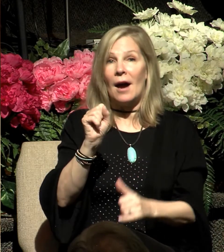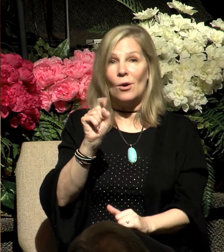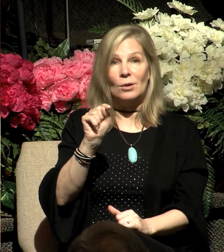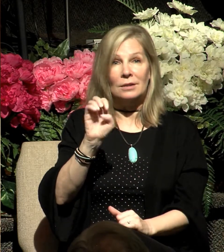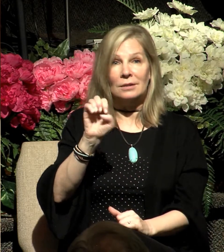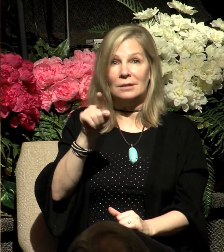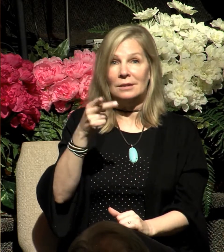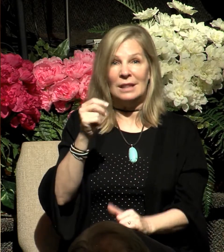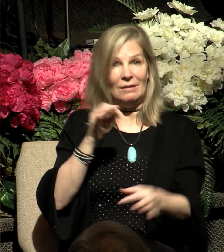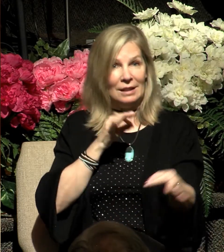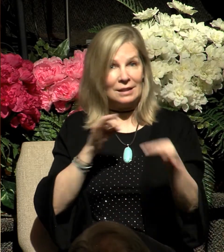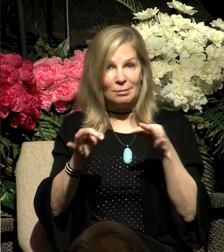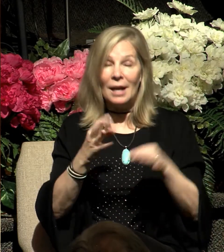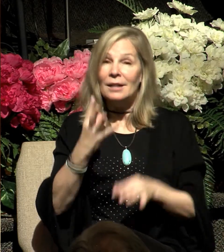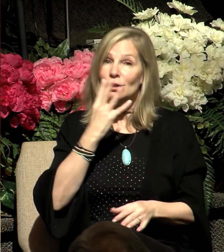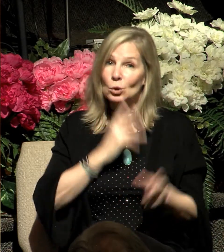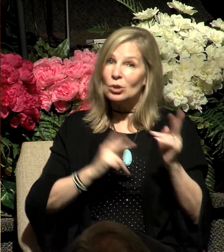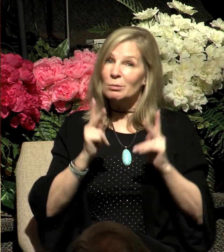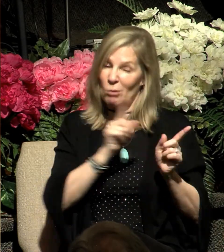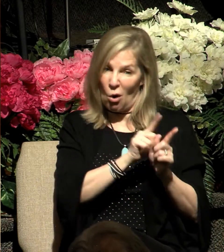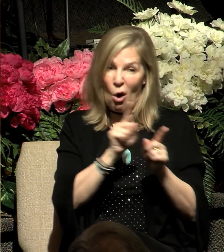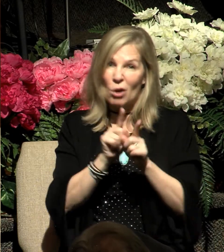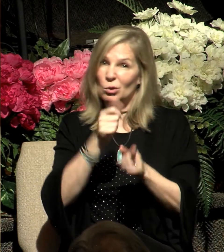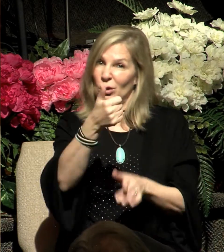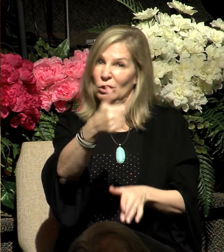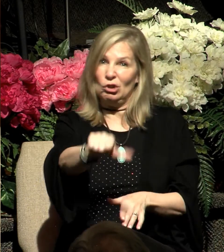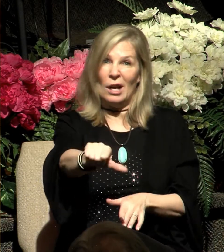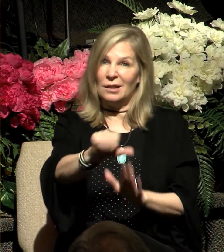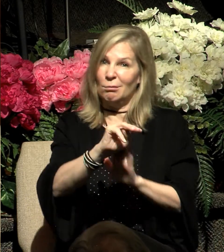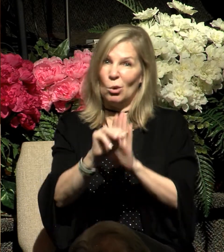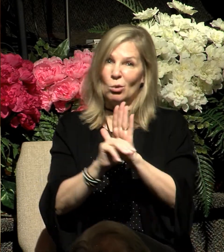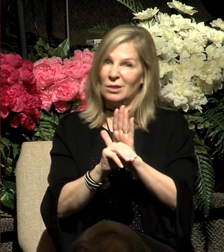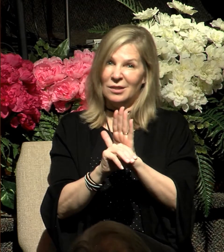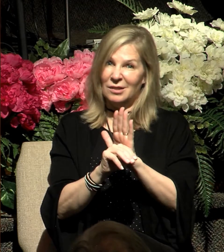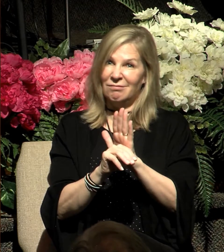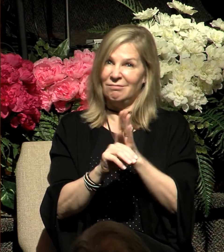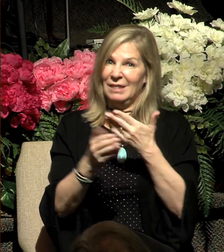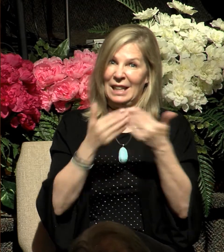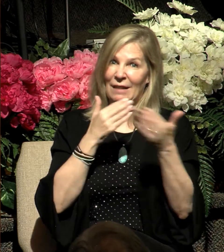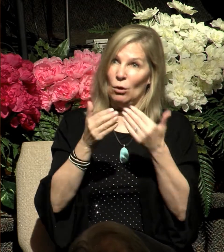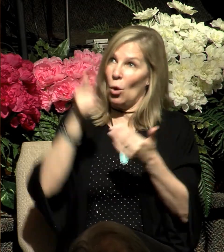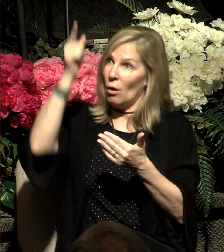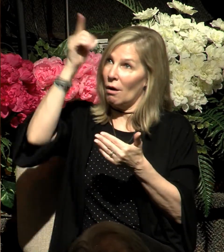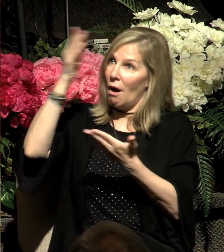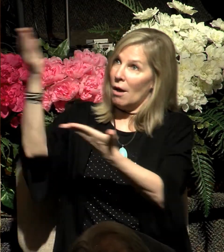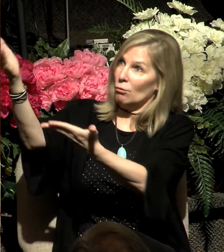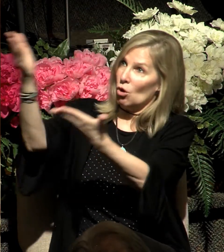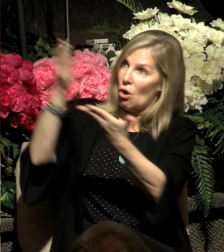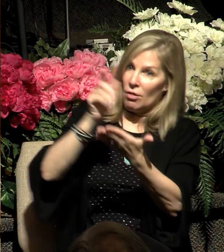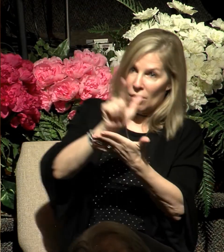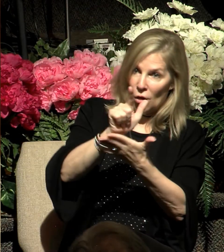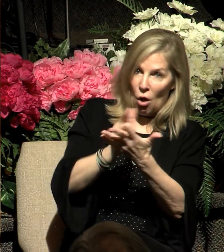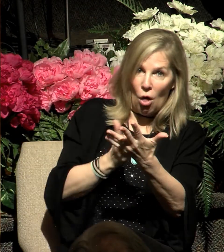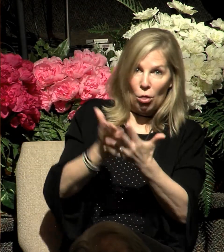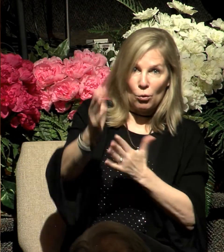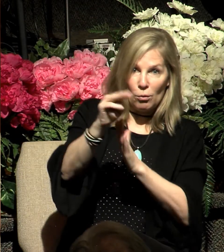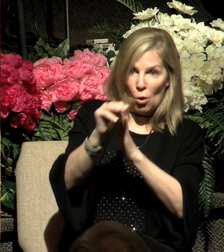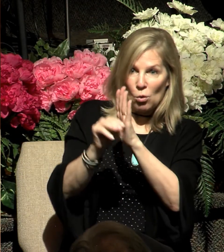that the Jewish people also rejected Moses as their lawgiver, as well as the very law itself. Notice verse